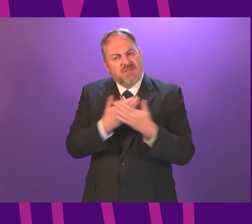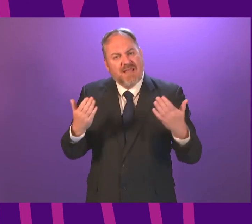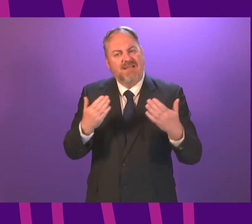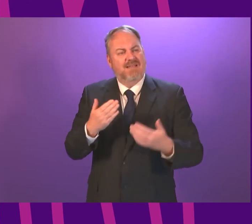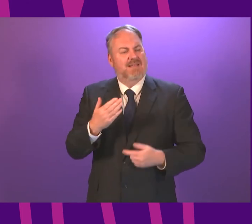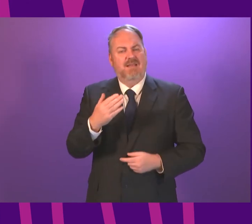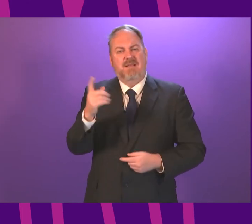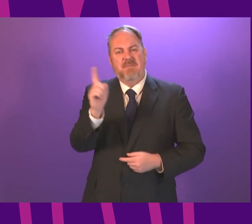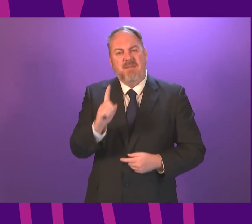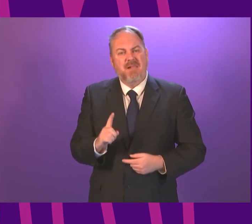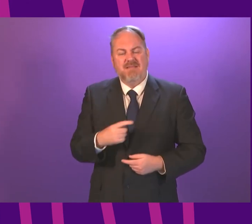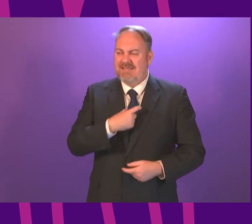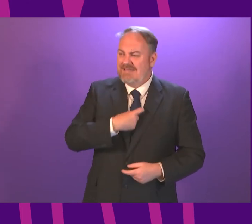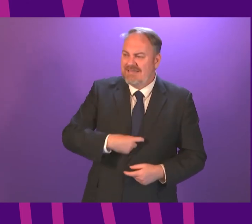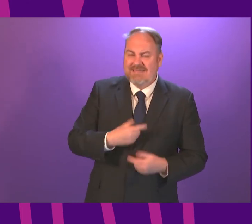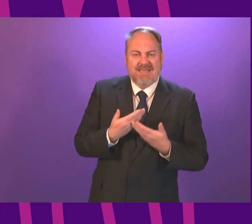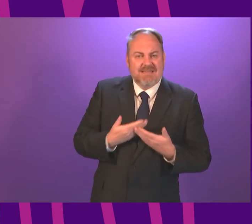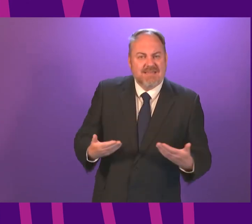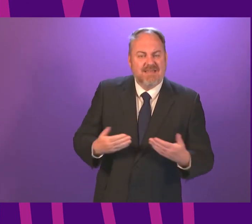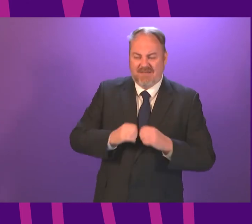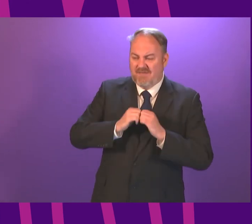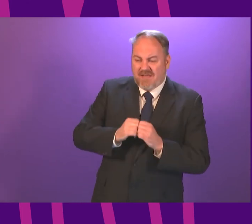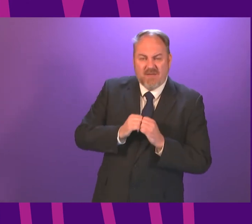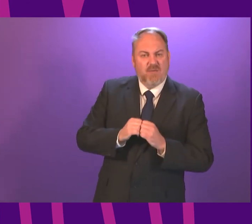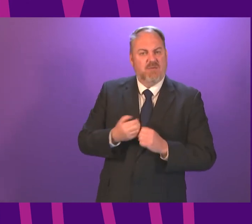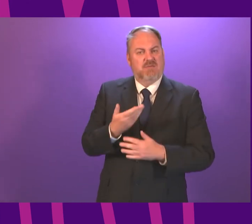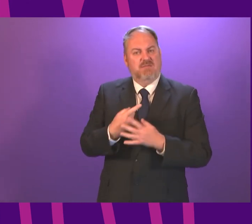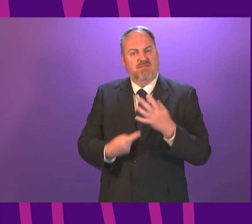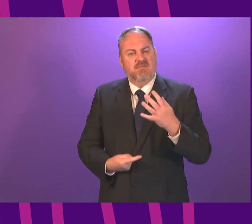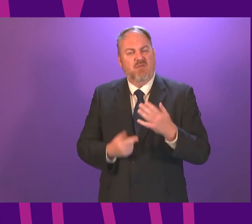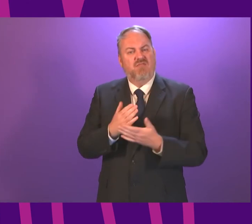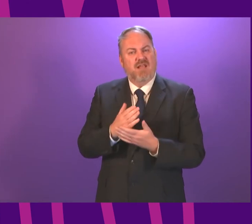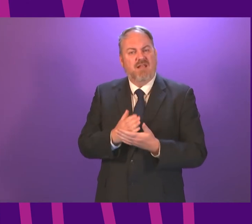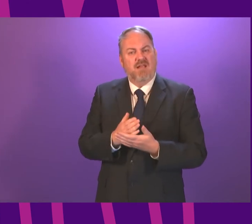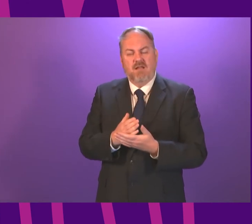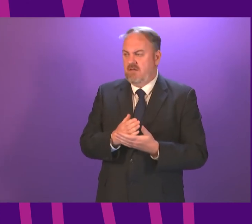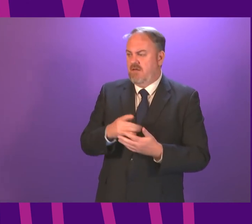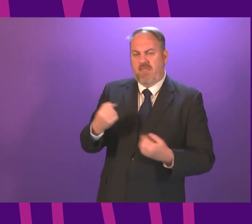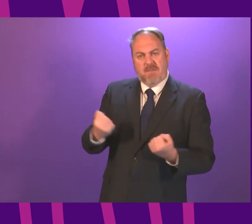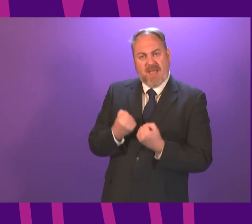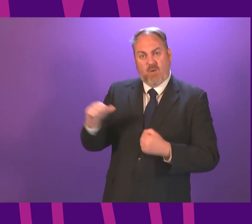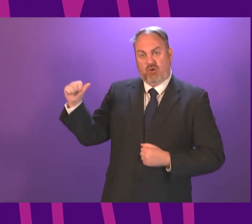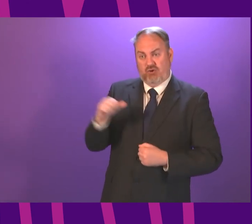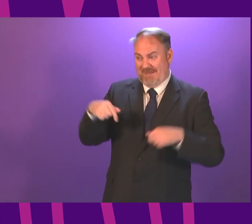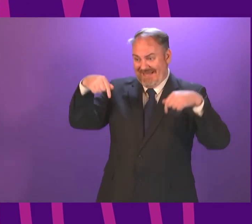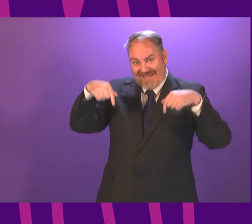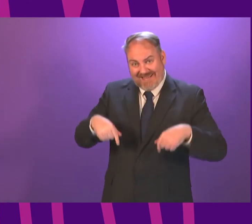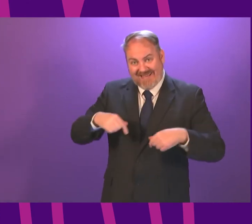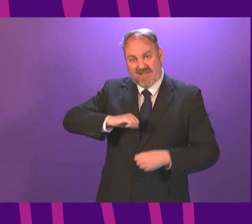human dignity. And they bring into sharp focus why these powers should lie with this parliament. Because actually,